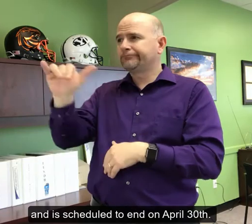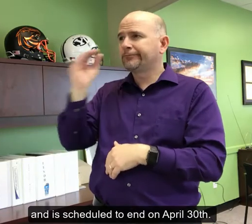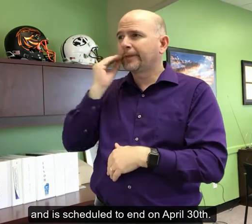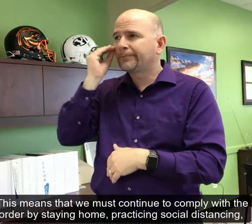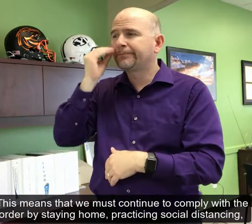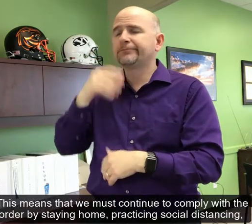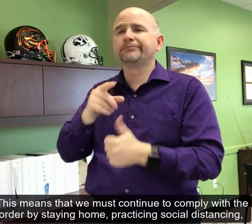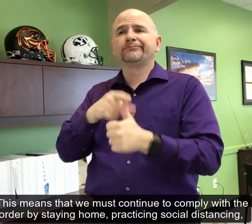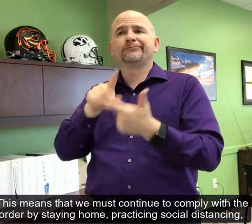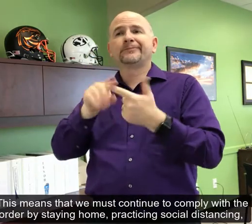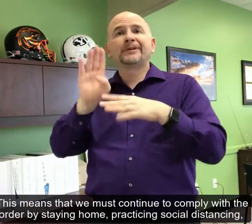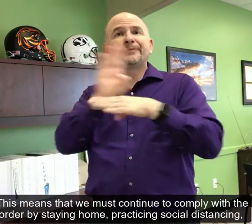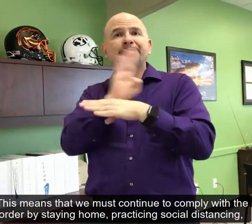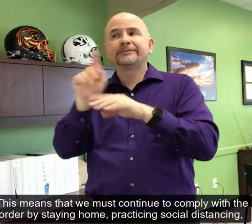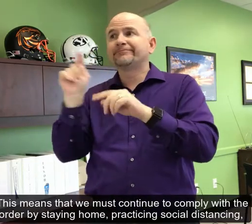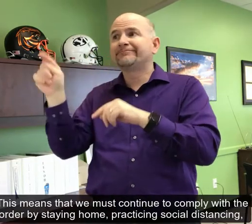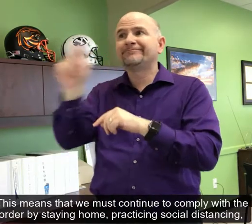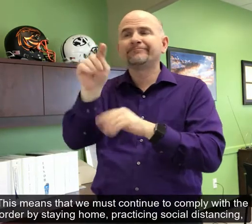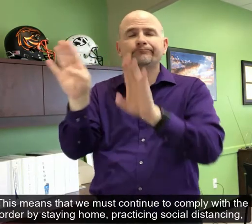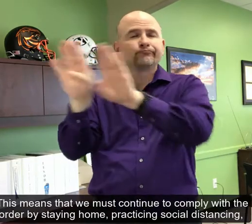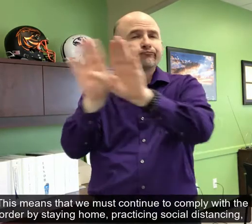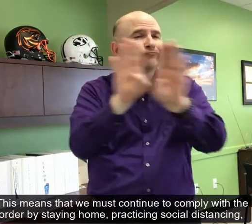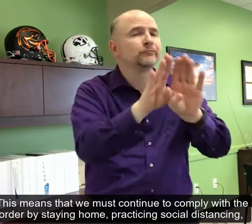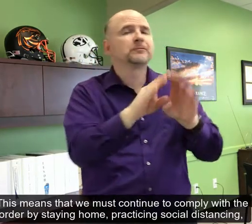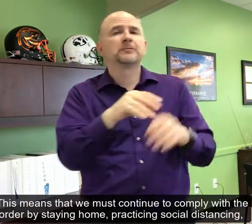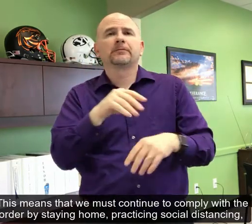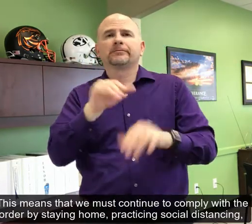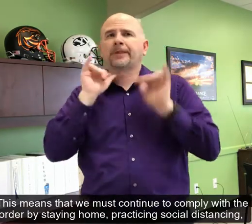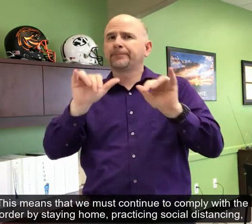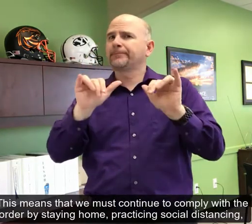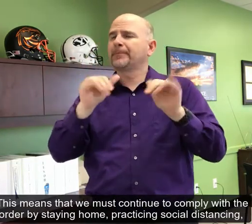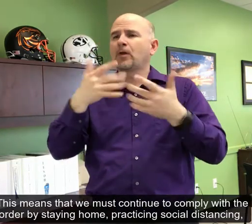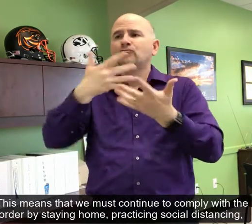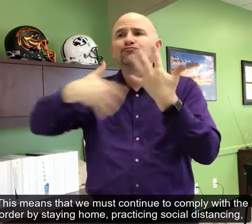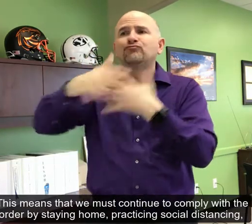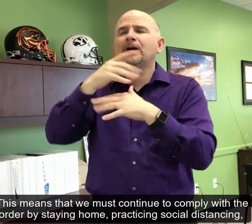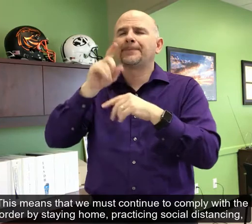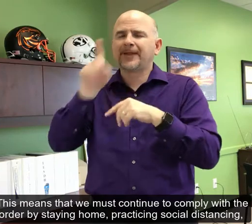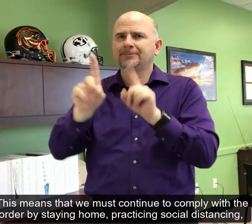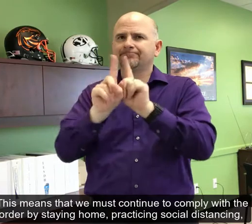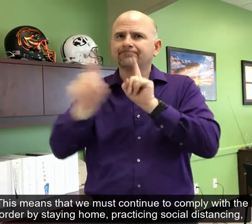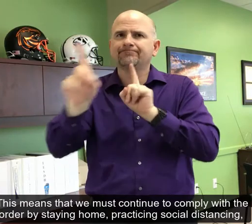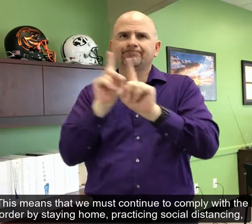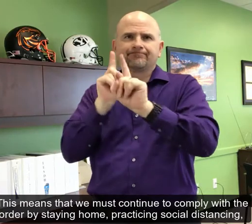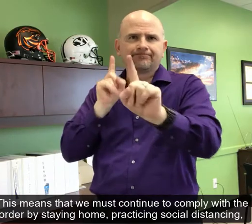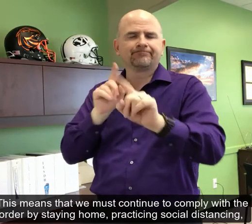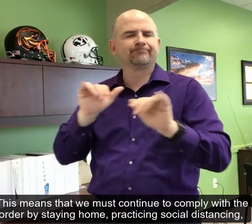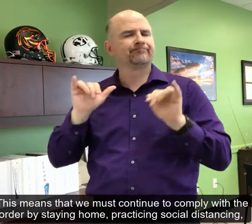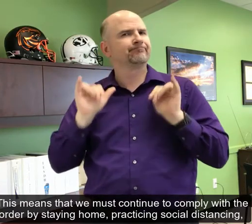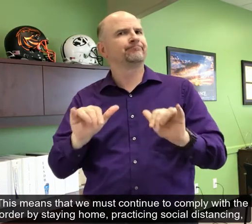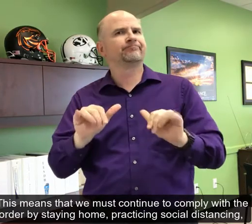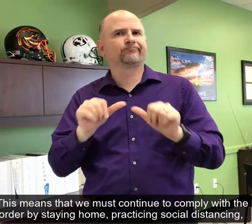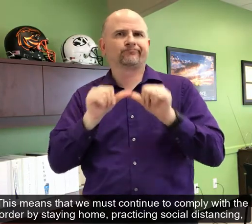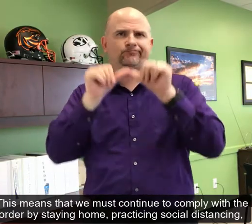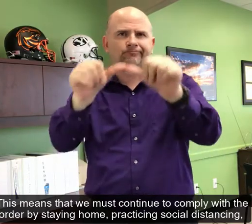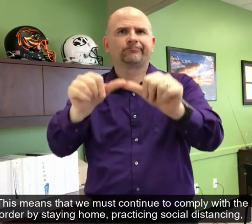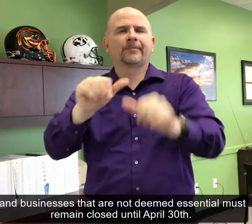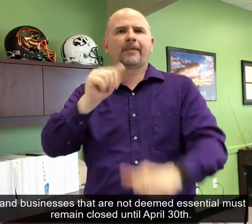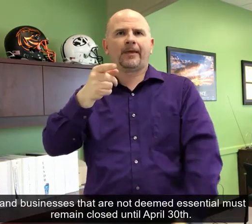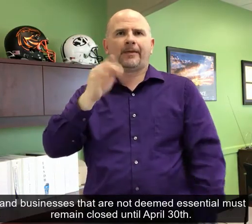This means that we must continue to comply with the order by staying home, practicing social distancing, and businesses